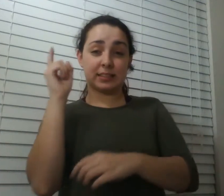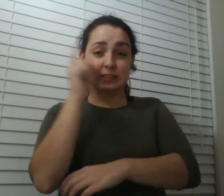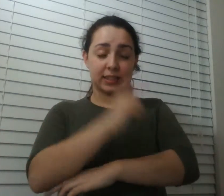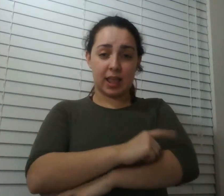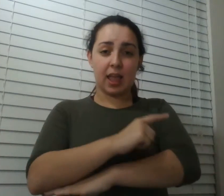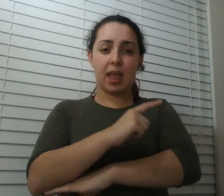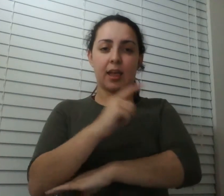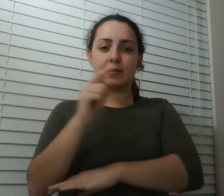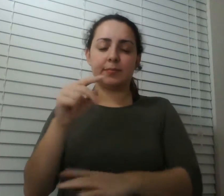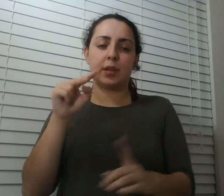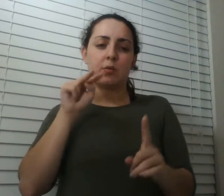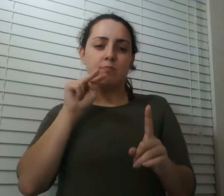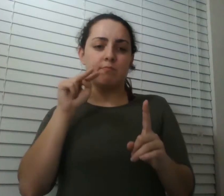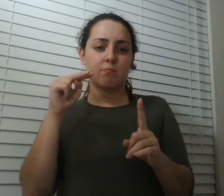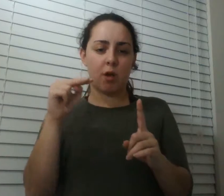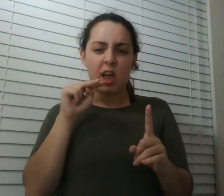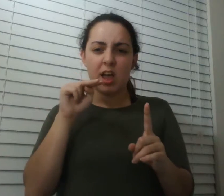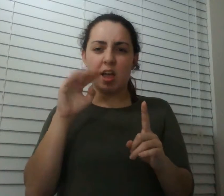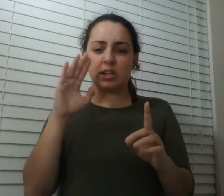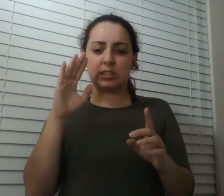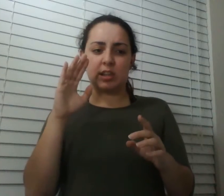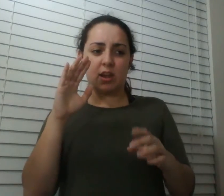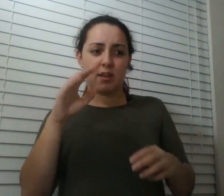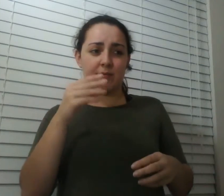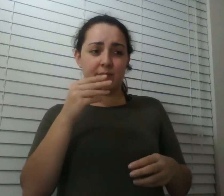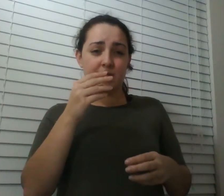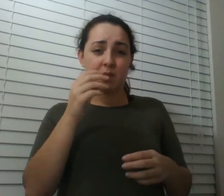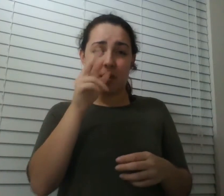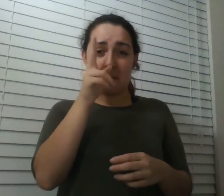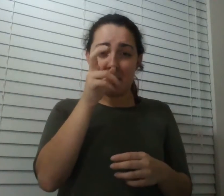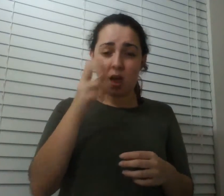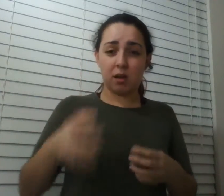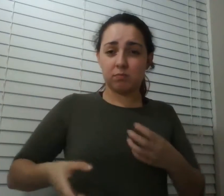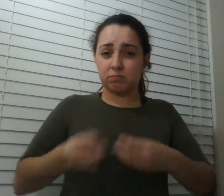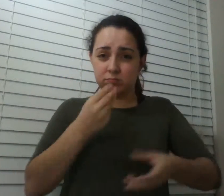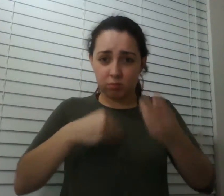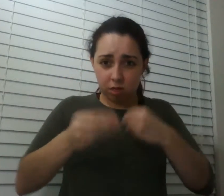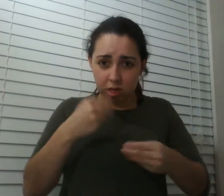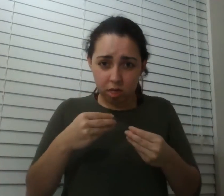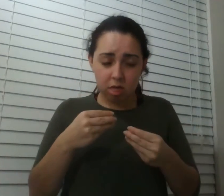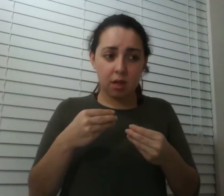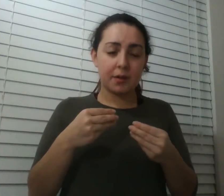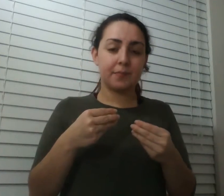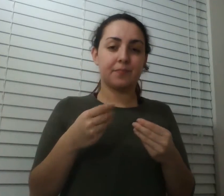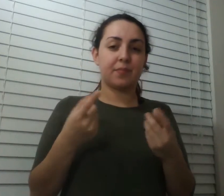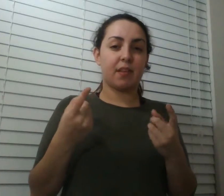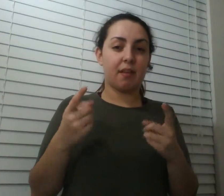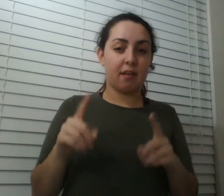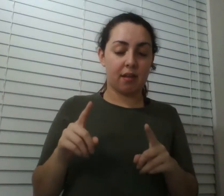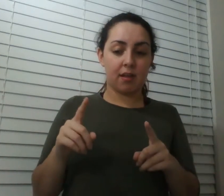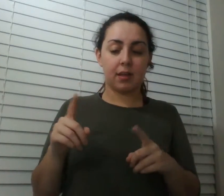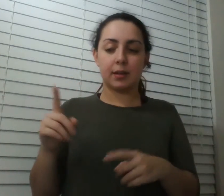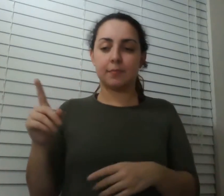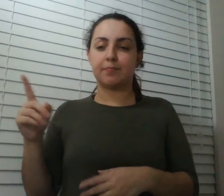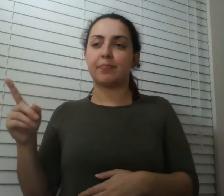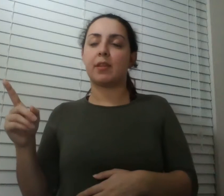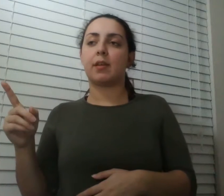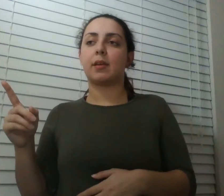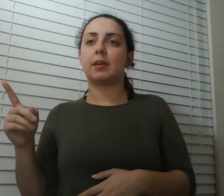gorilla critter consume its own guts he's thinking okay what would lefage see in this so my my sense in my research is